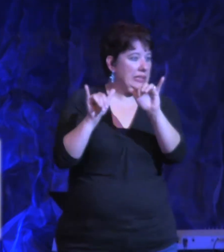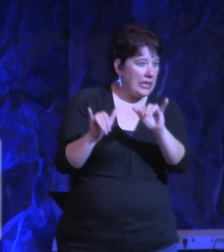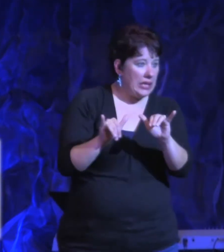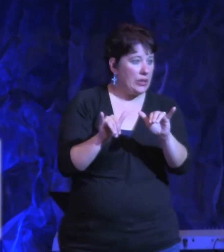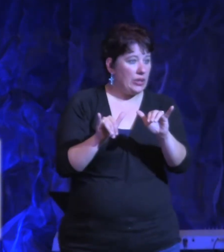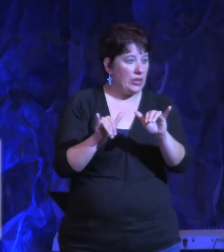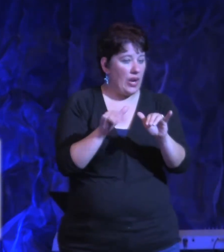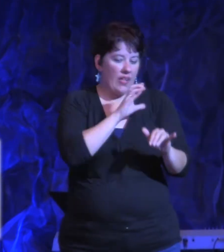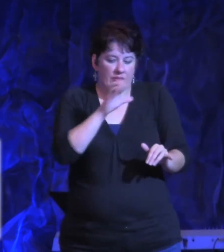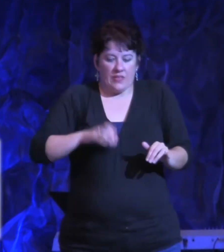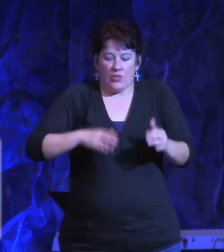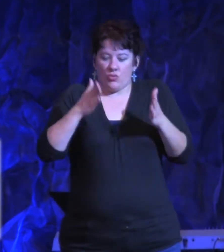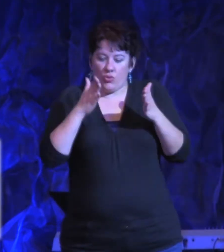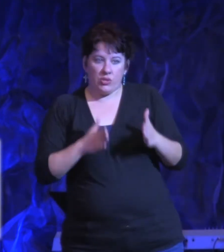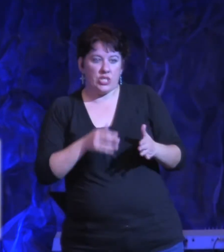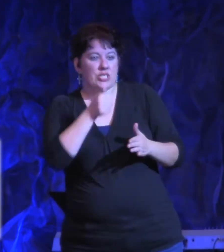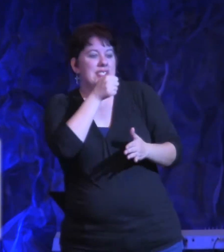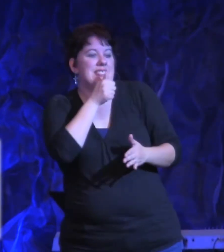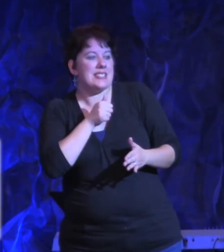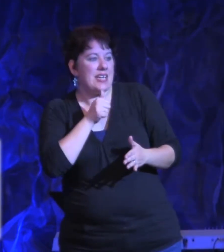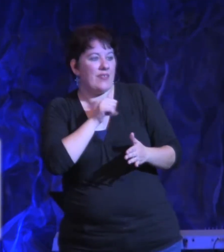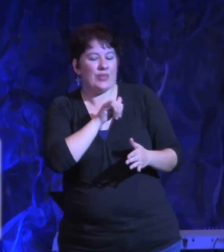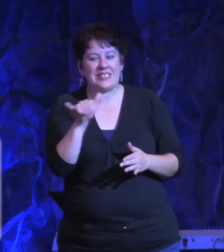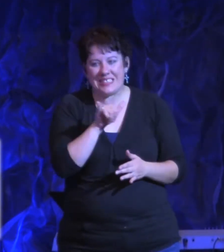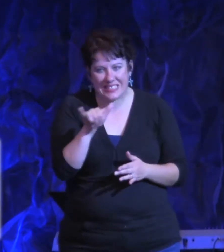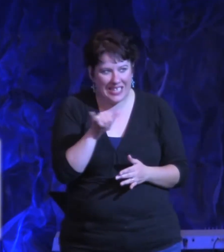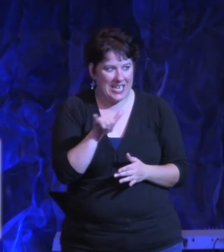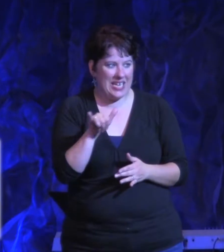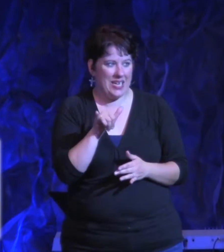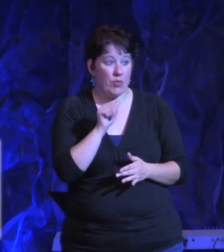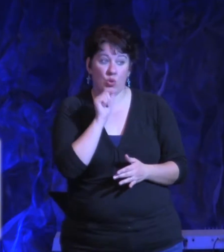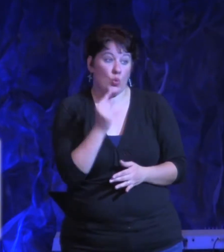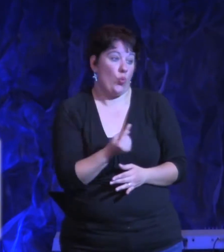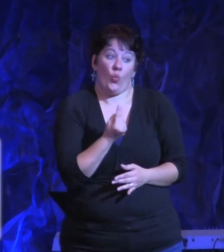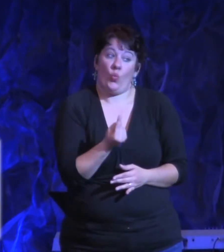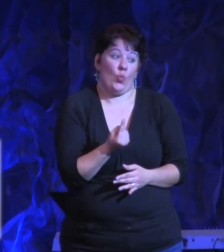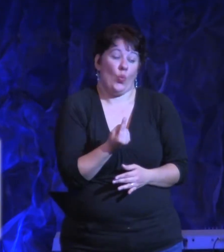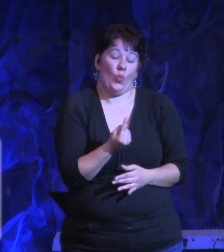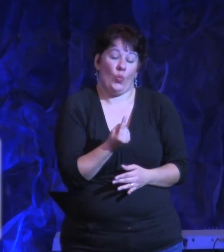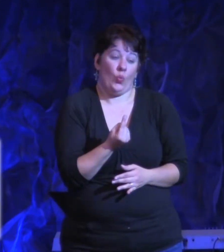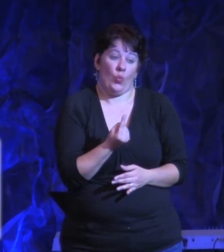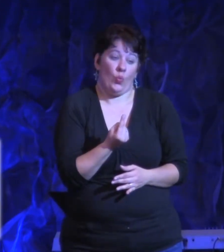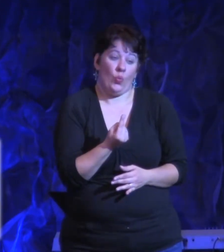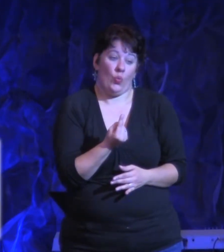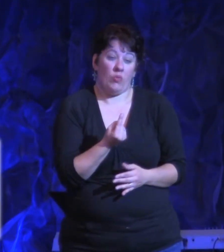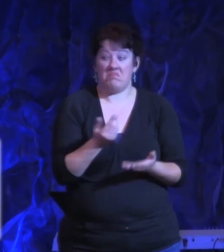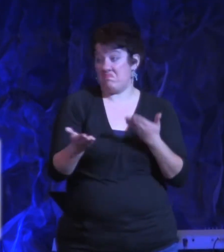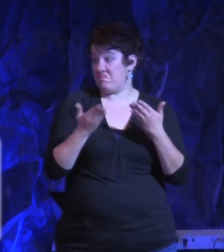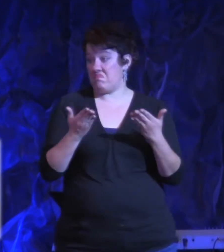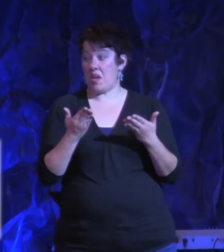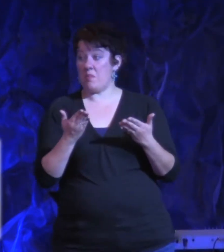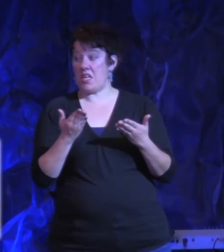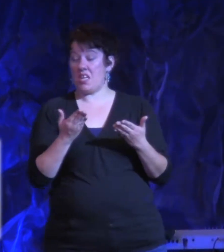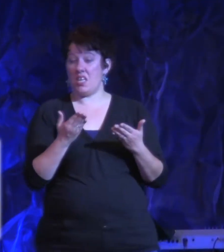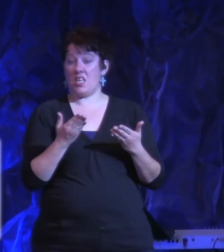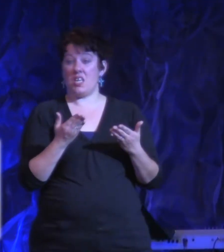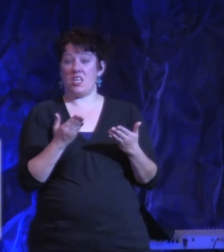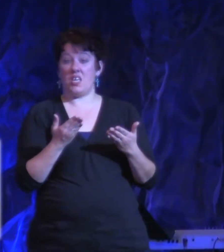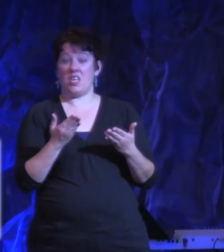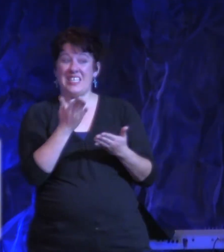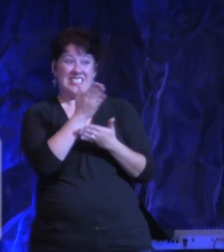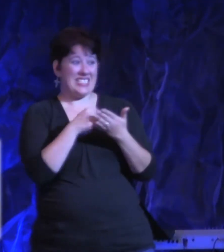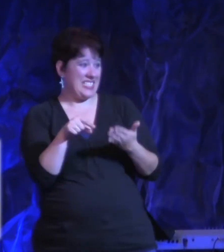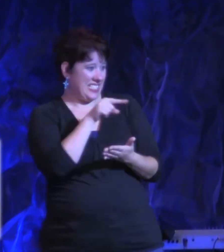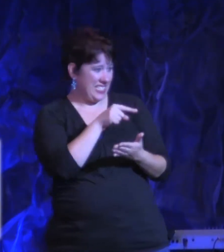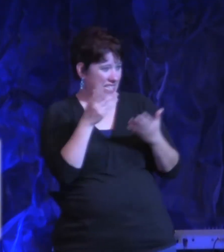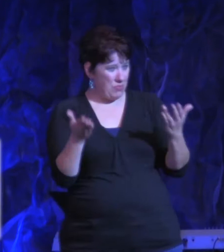this. And I believe there are probably somebody in here today that you're struggling in your breakthrough